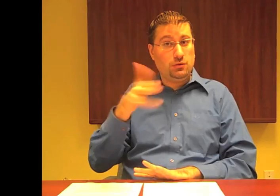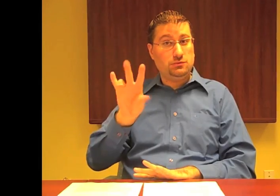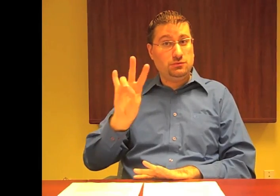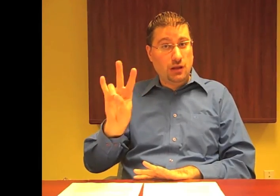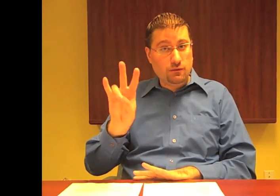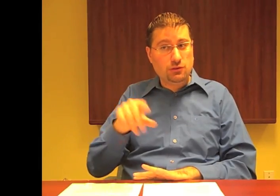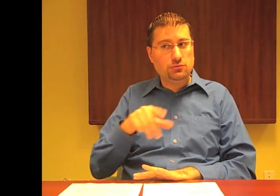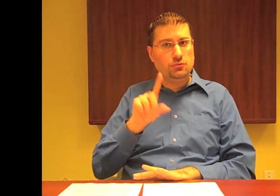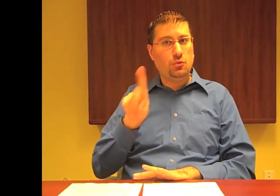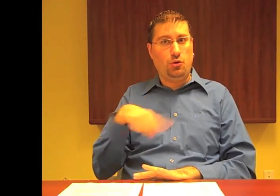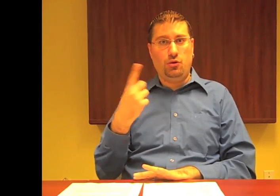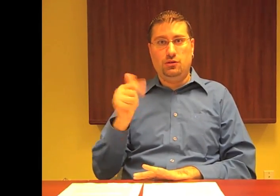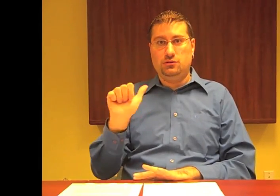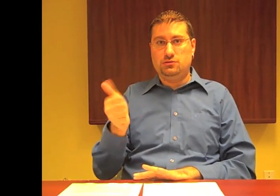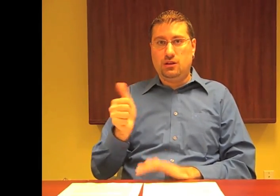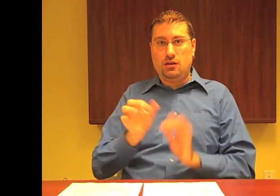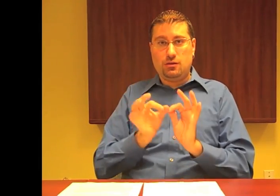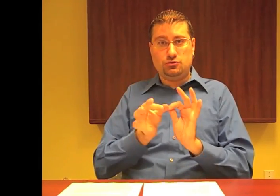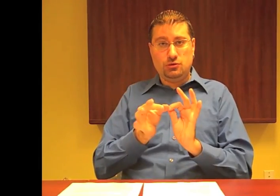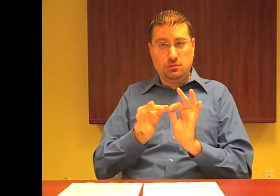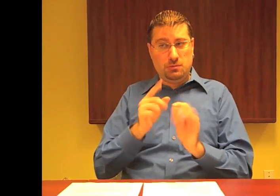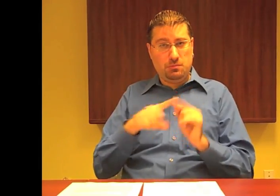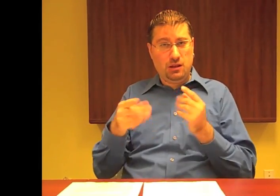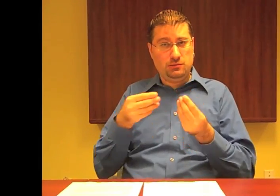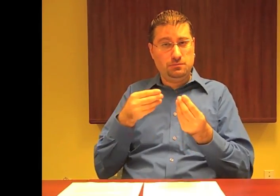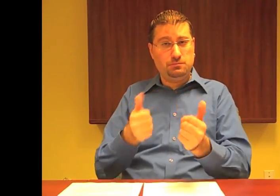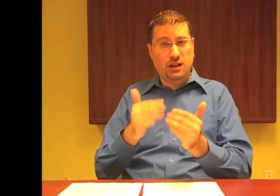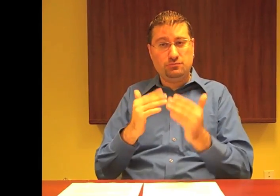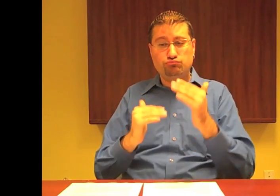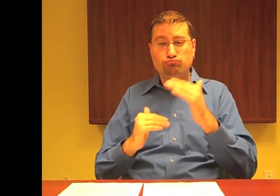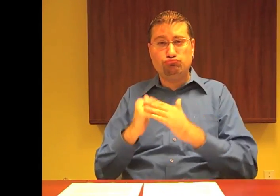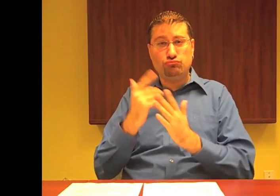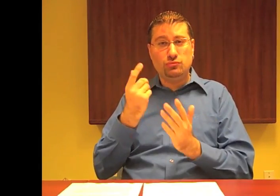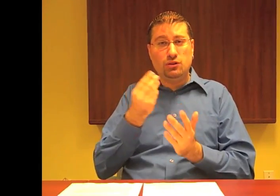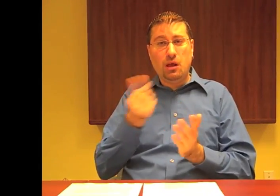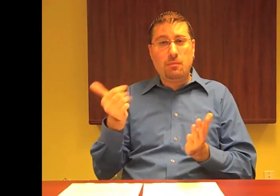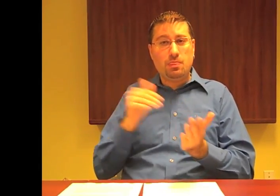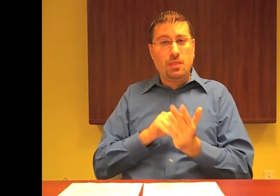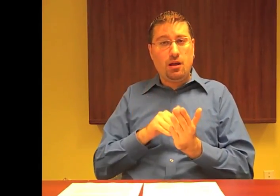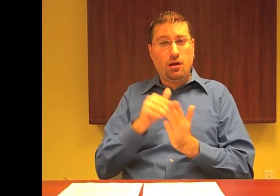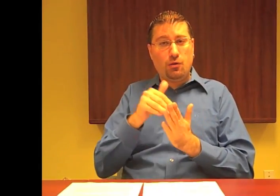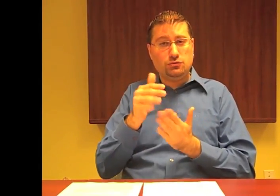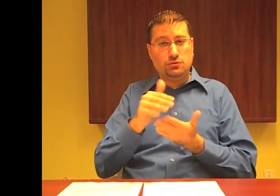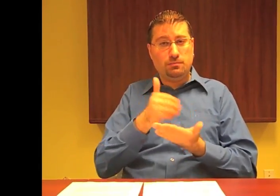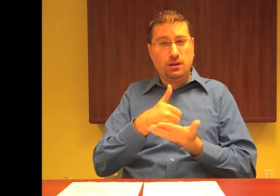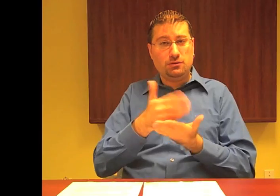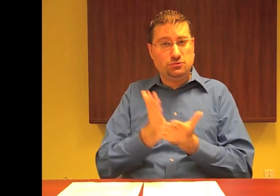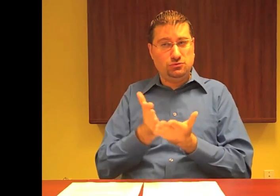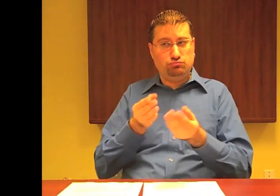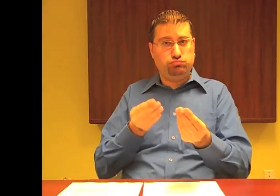24-7, with only 10 interpreters, and a budget of only several hundred thousand dollars.